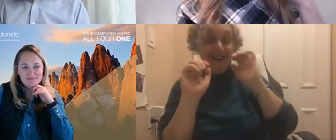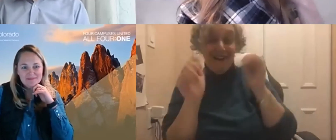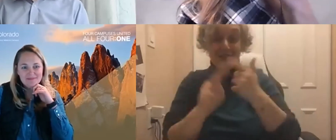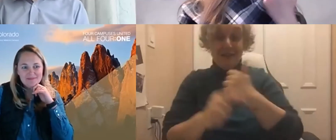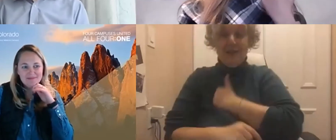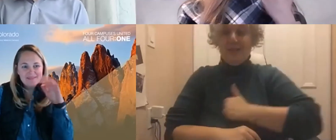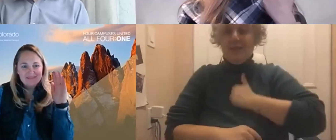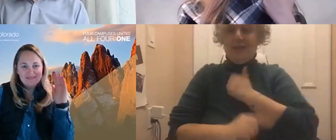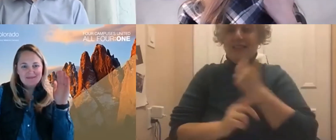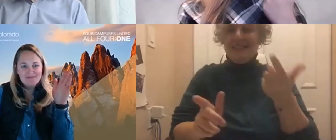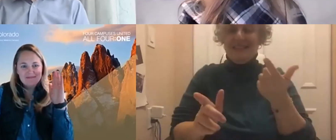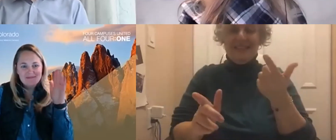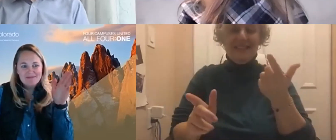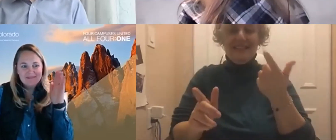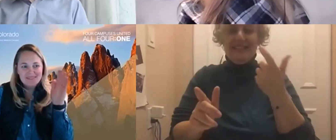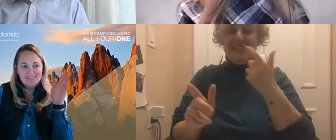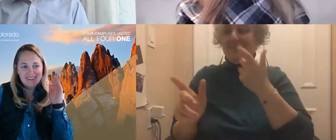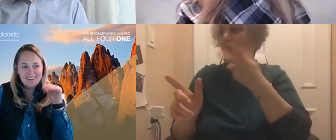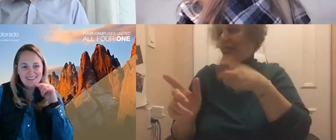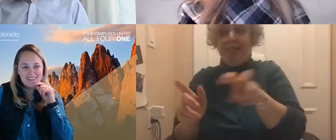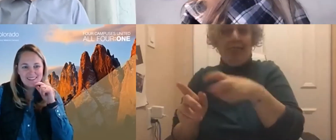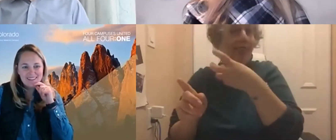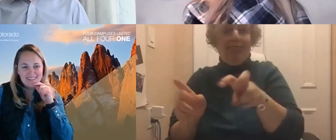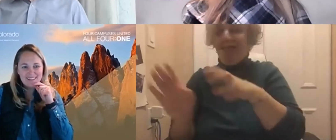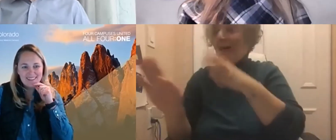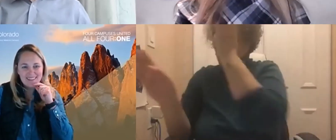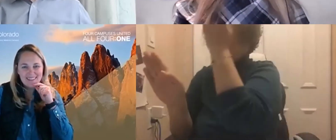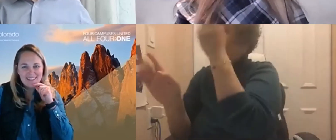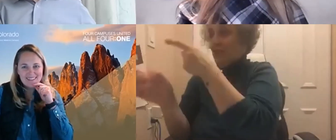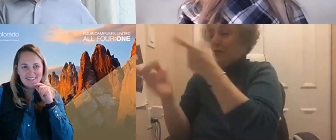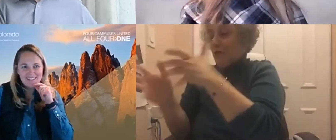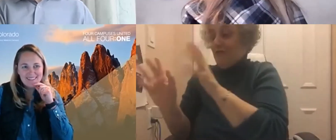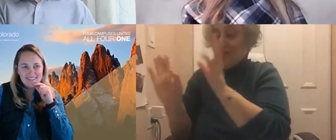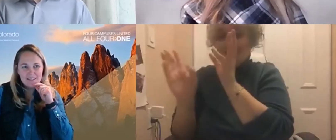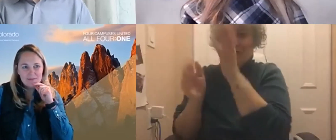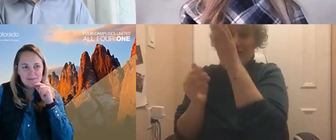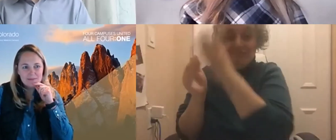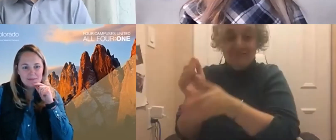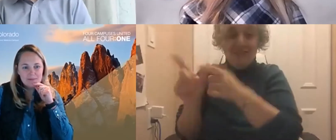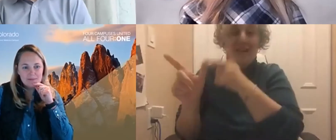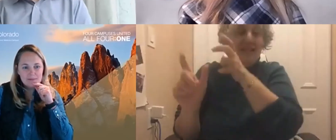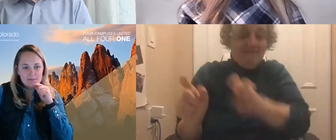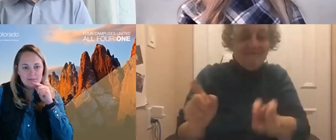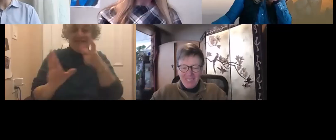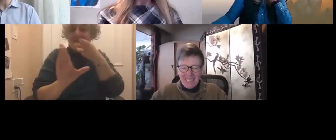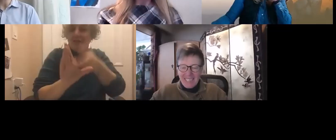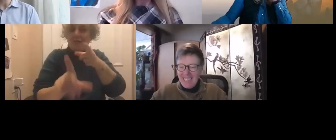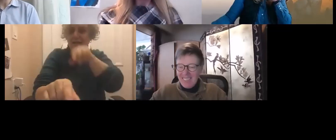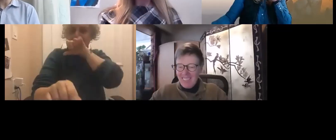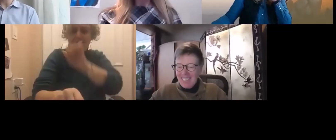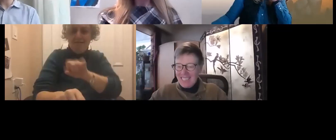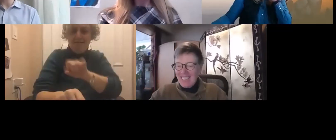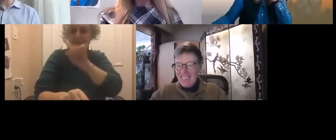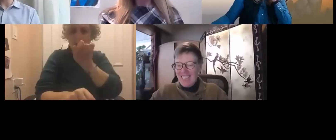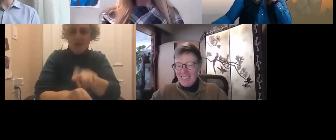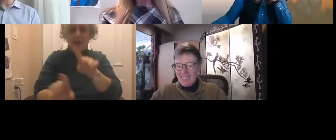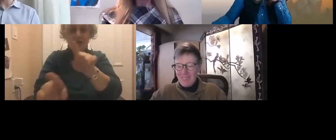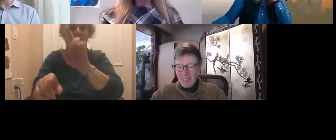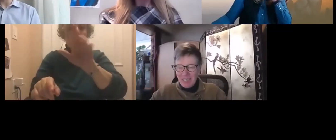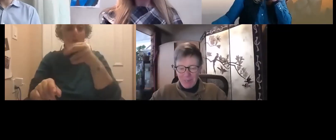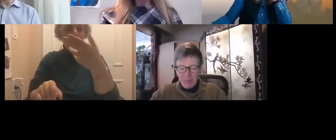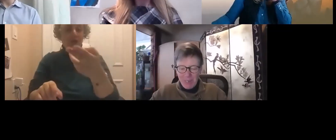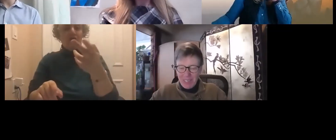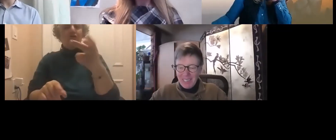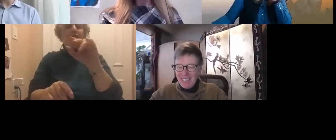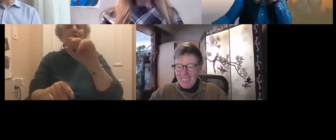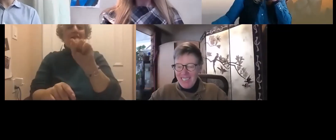I'm just, I'm moving from one presentation to another. But I love the question. And Rich and Shay, thanks so